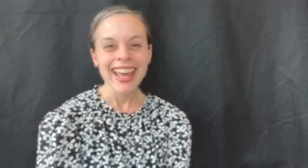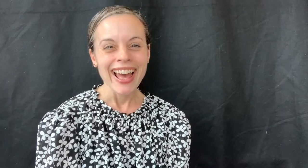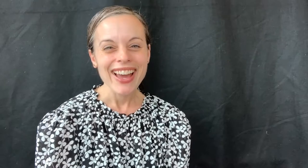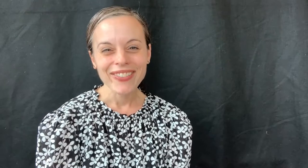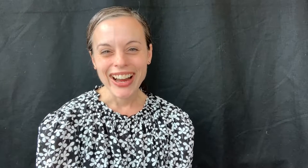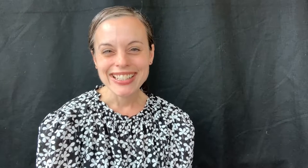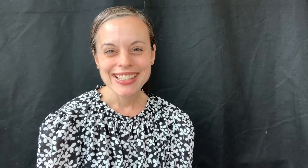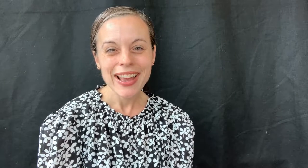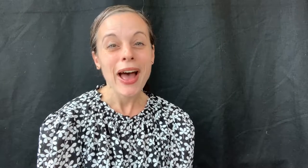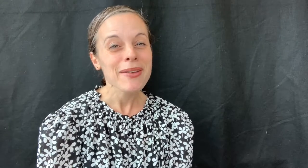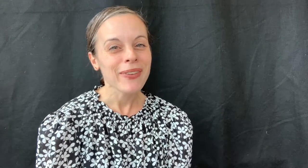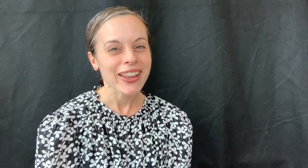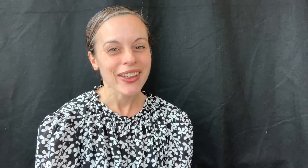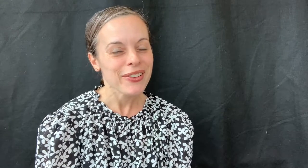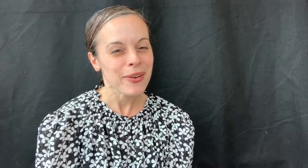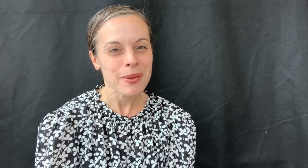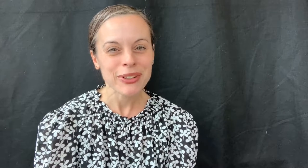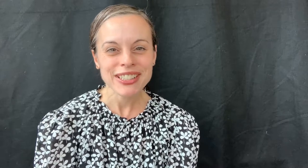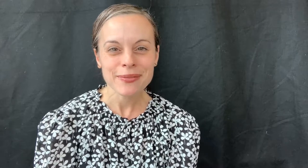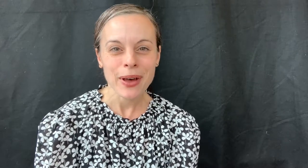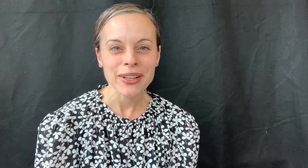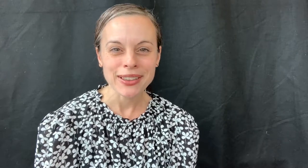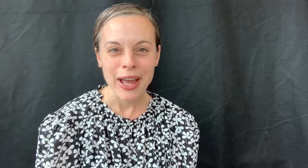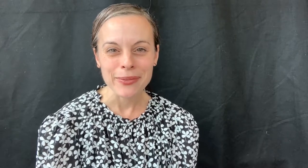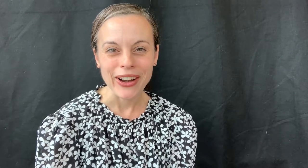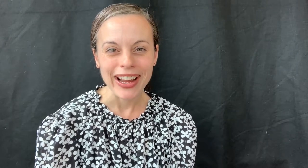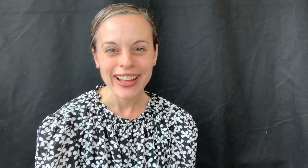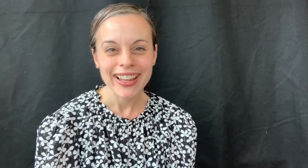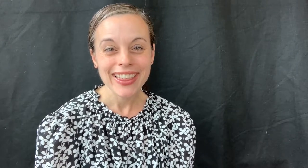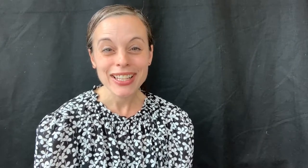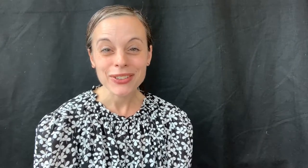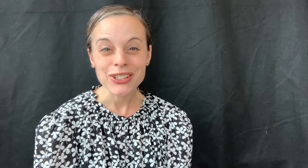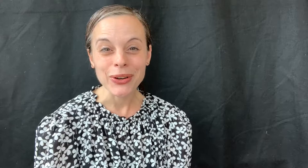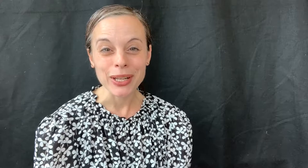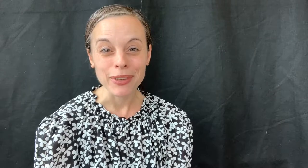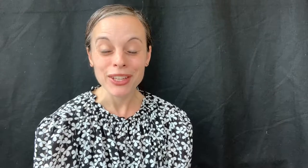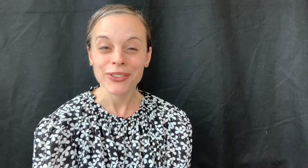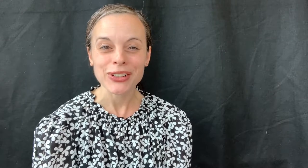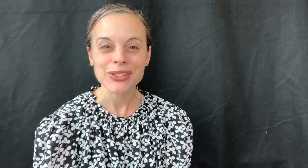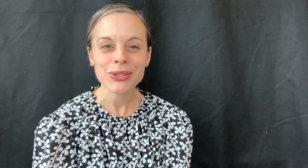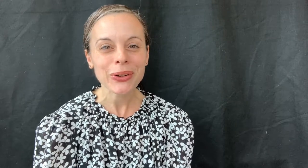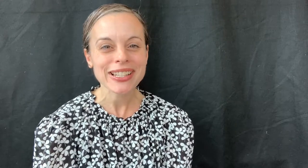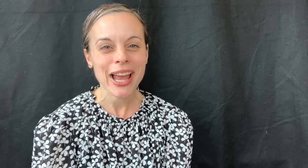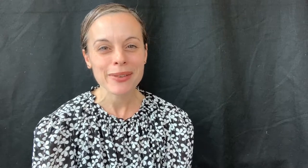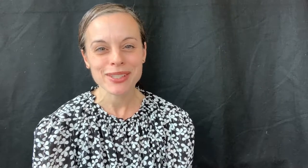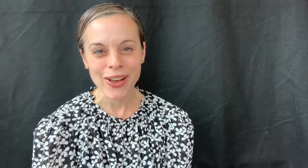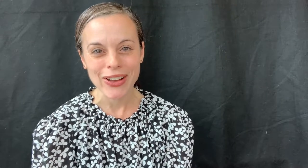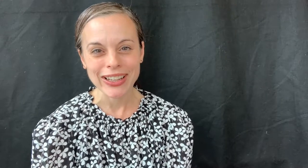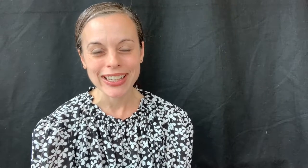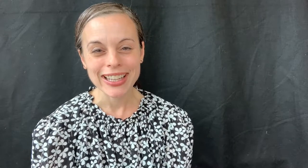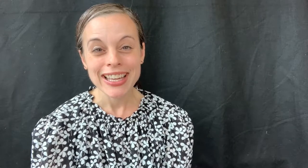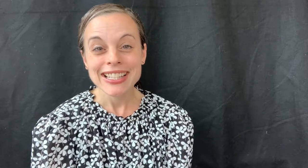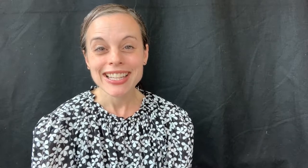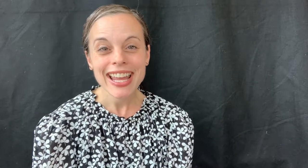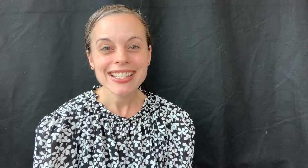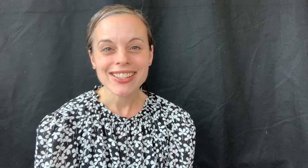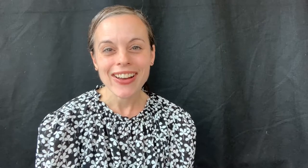Hi friends! I'm Martha from the Princeton Public Library. Thanks for joining me for a storytime song. Today's song